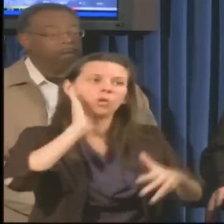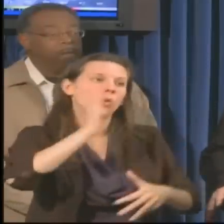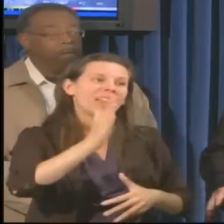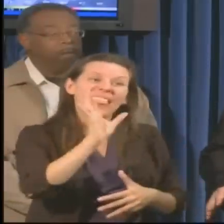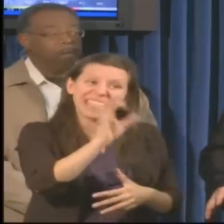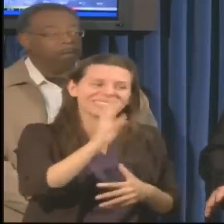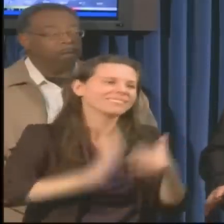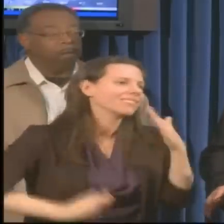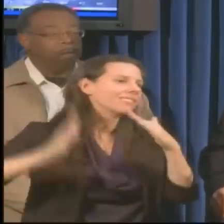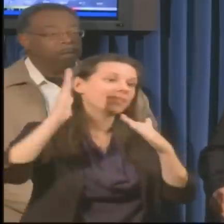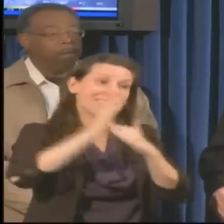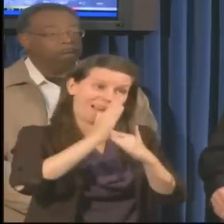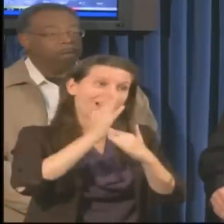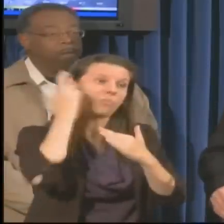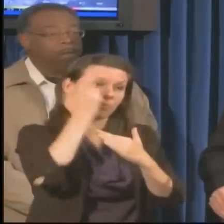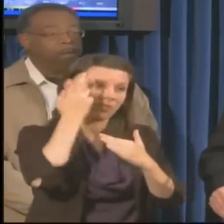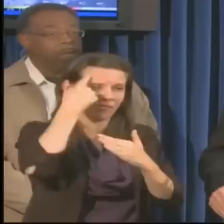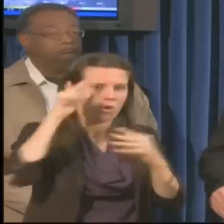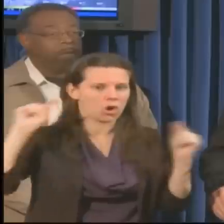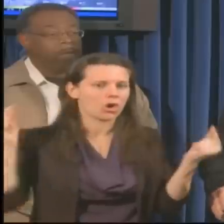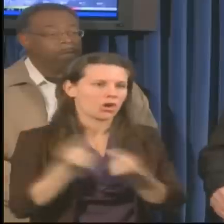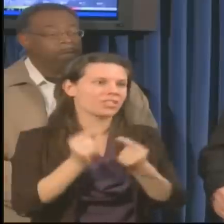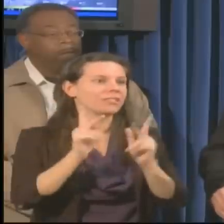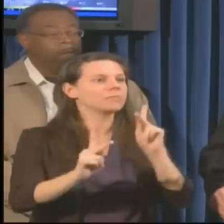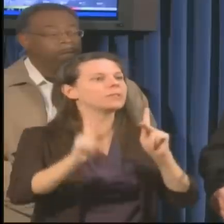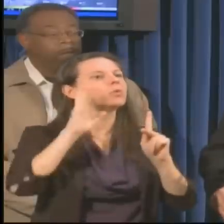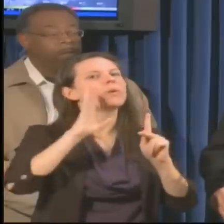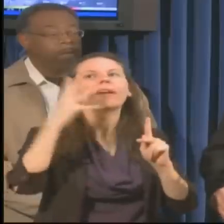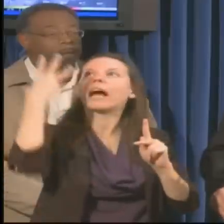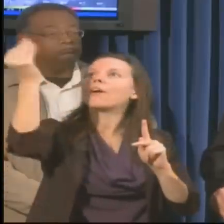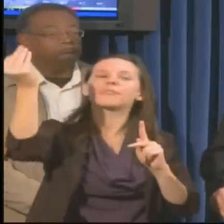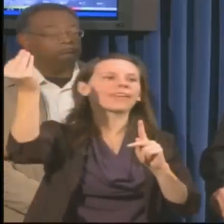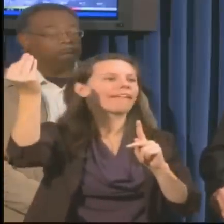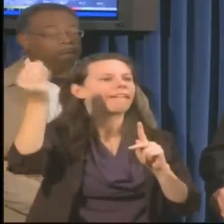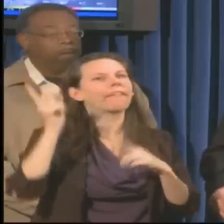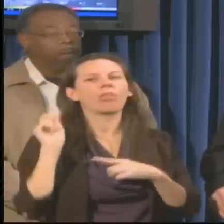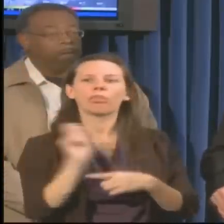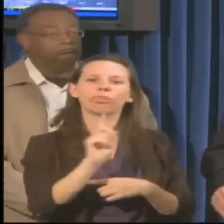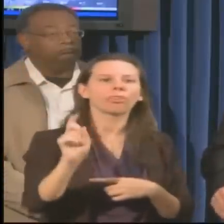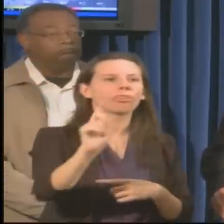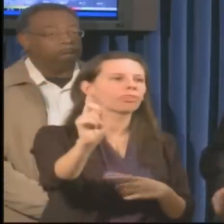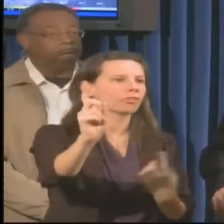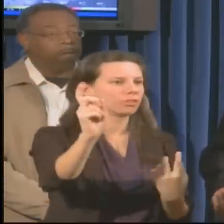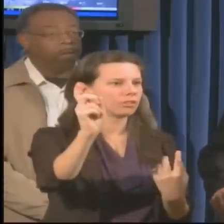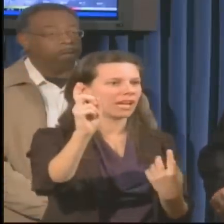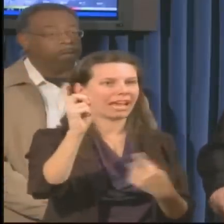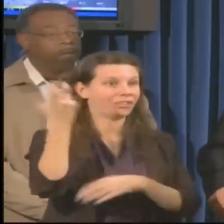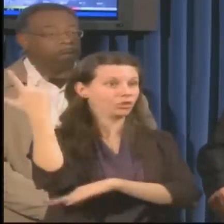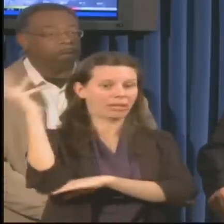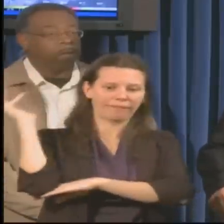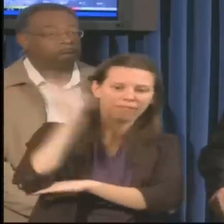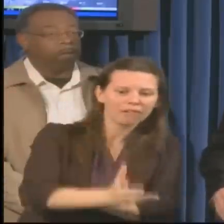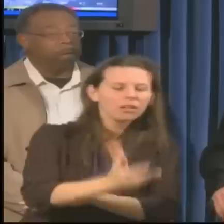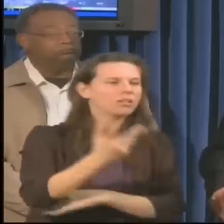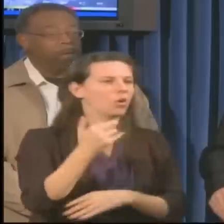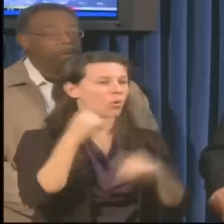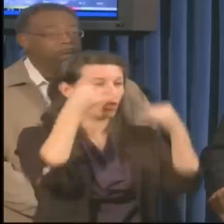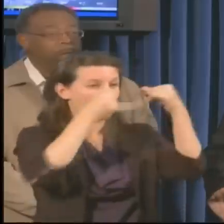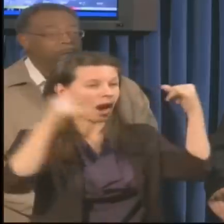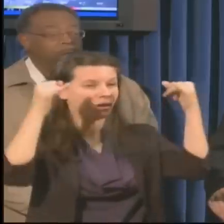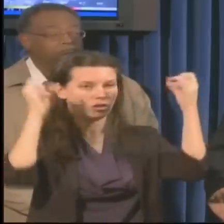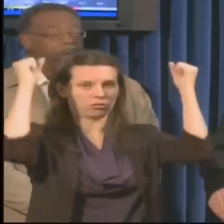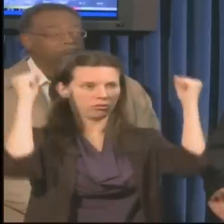injury and fatalities is people getting near electrical wires or being in an area where a tree hits